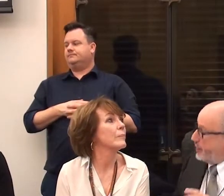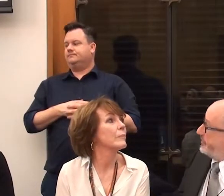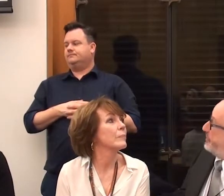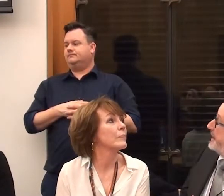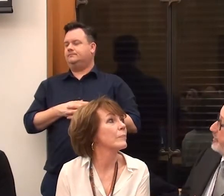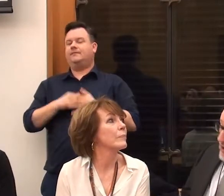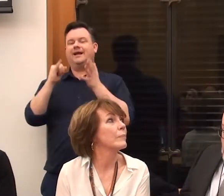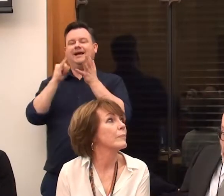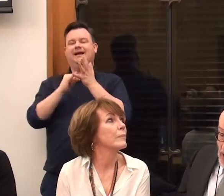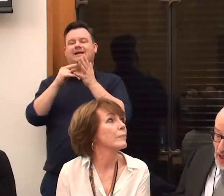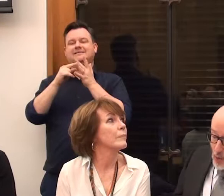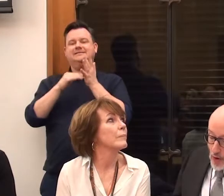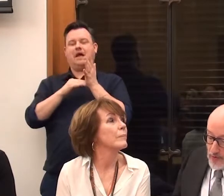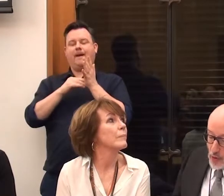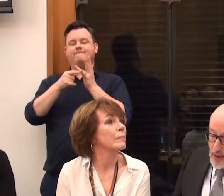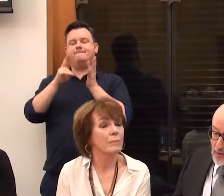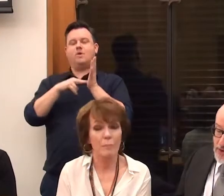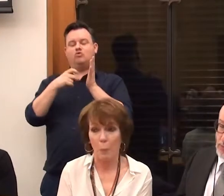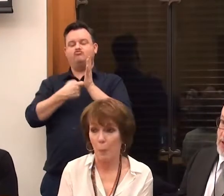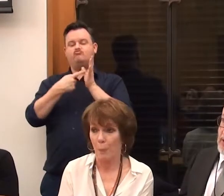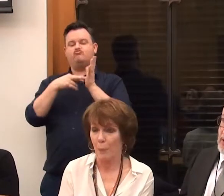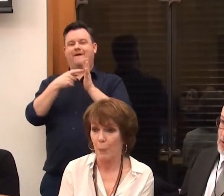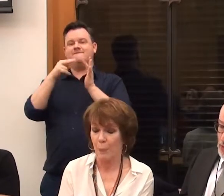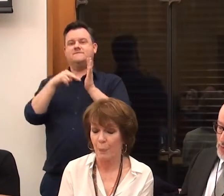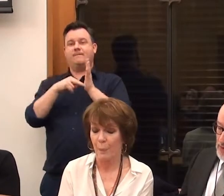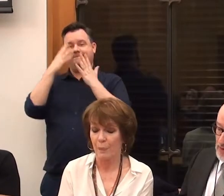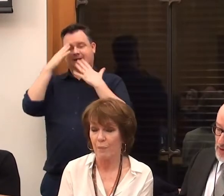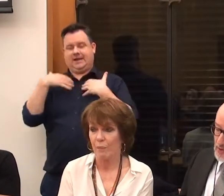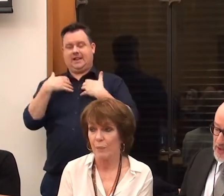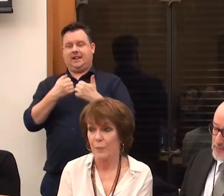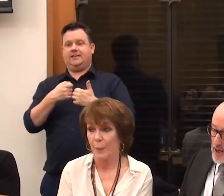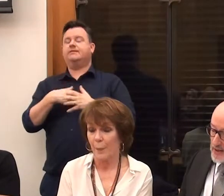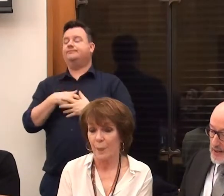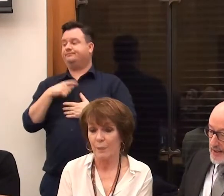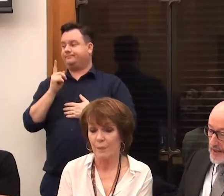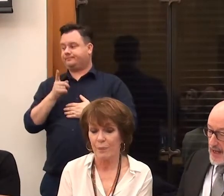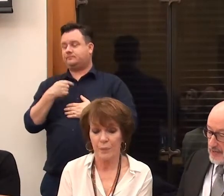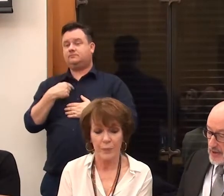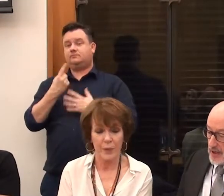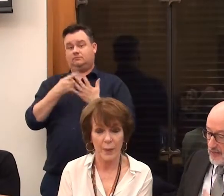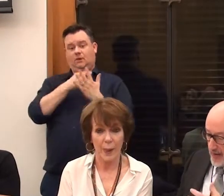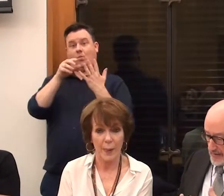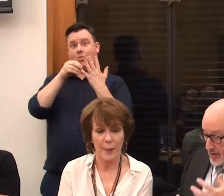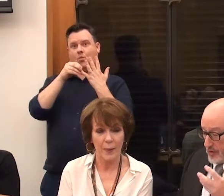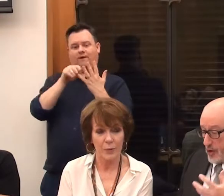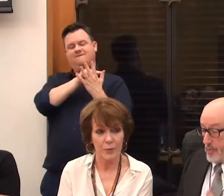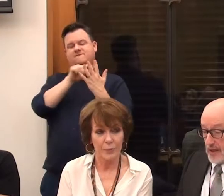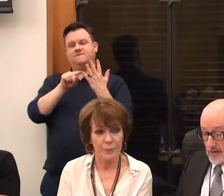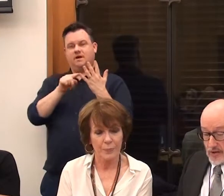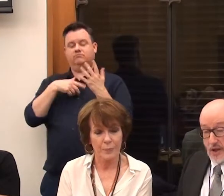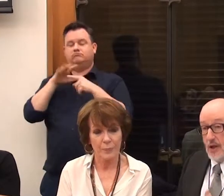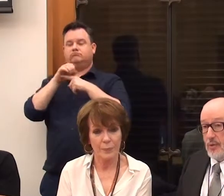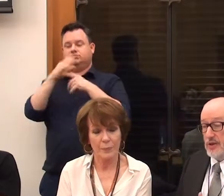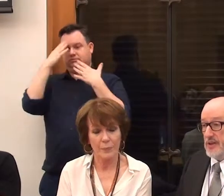Simon Raven, Mental Frame. One in four adults has been diagnosed with mental illness. Despite it having an effect on so